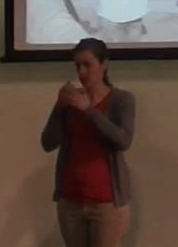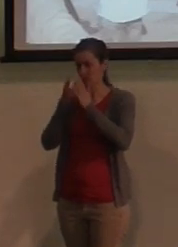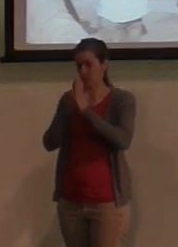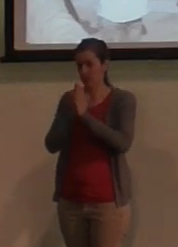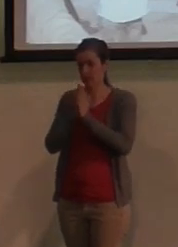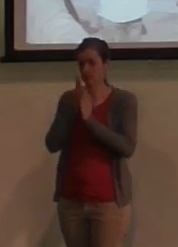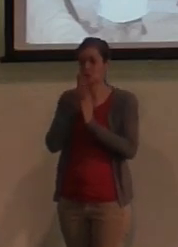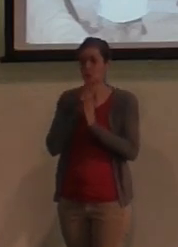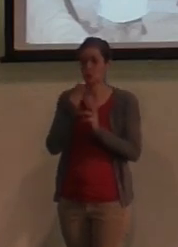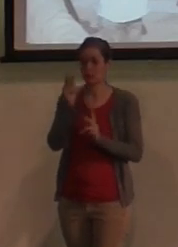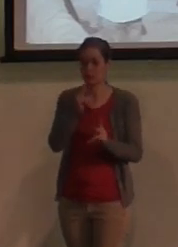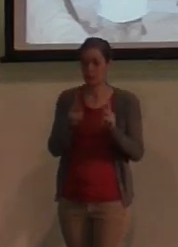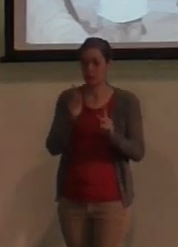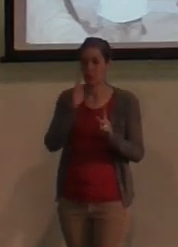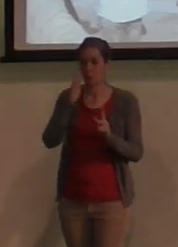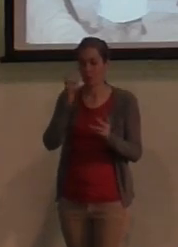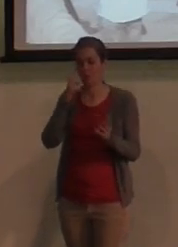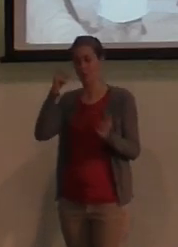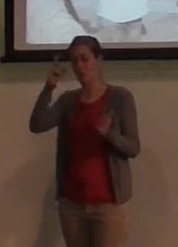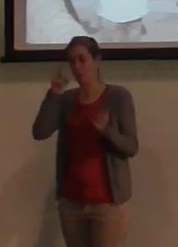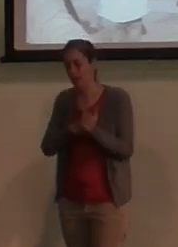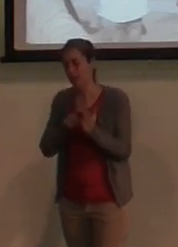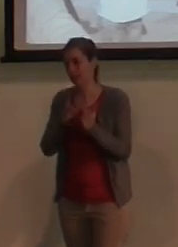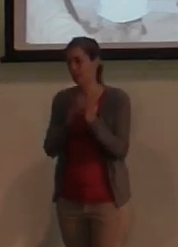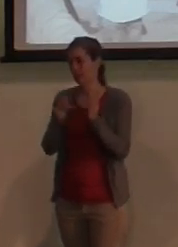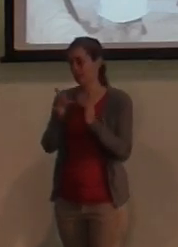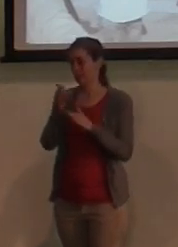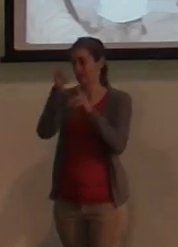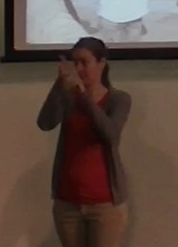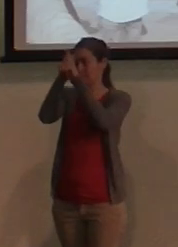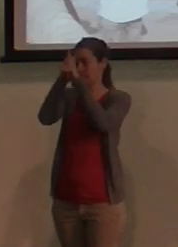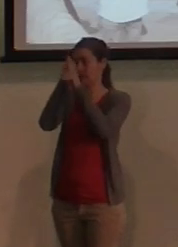Jewish people will come to recognize Jesus as the Messiah.